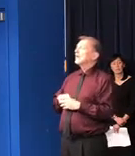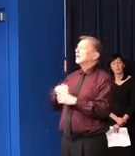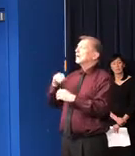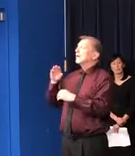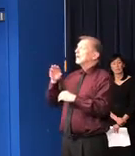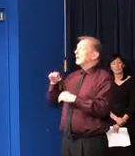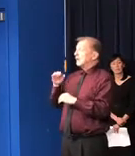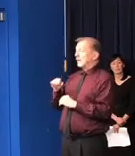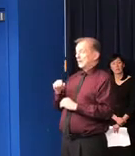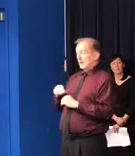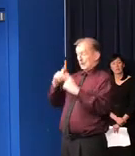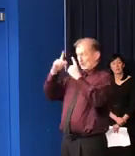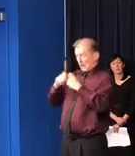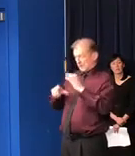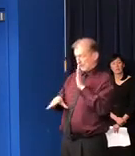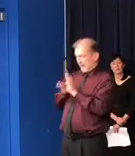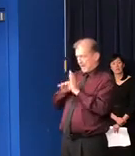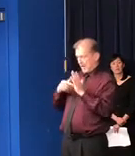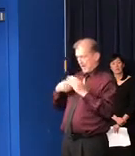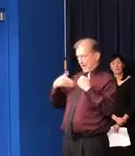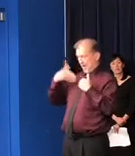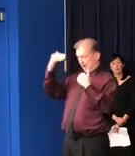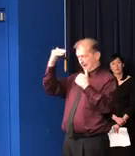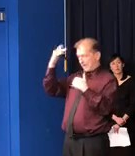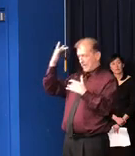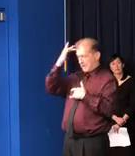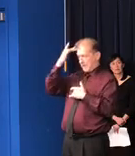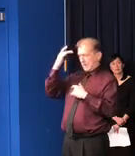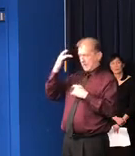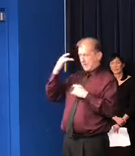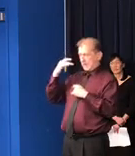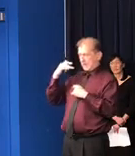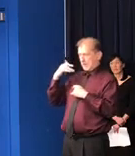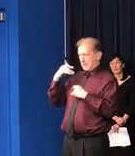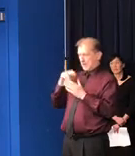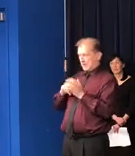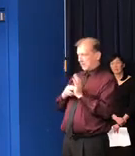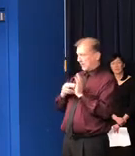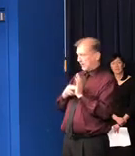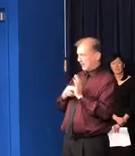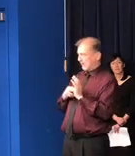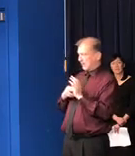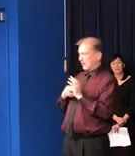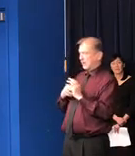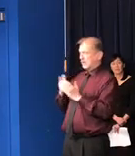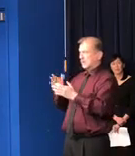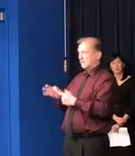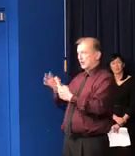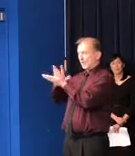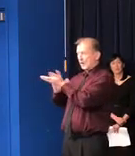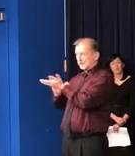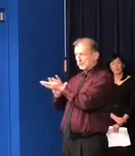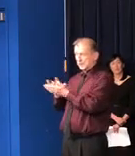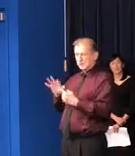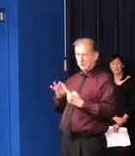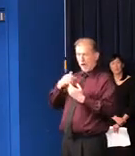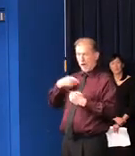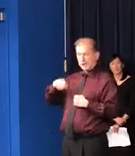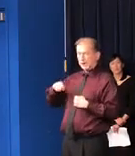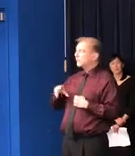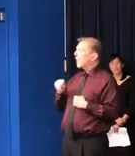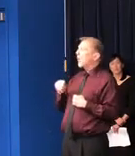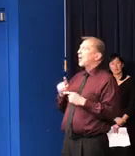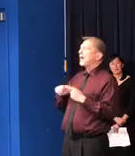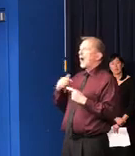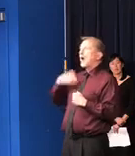isn't one now. But I know that even if someone knew that they were positive, I think that would affect their behavior. If you know you're positive, I think you'll be more likely